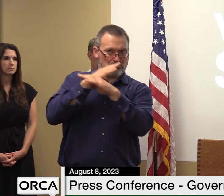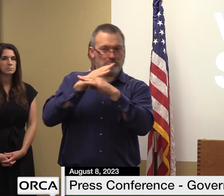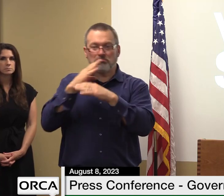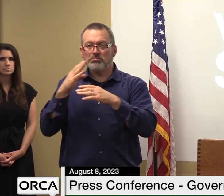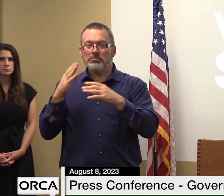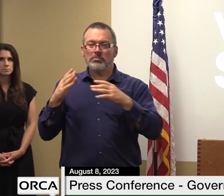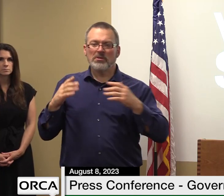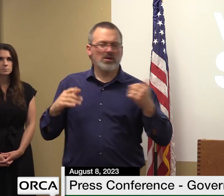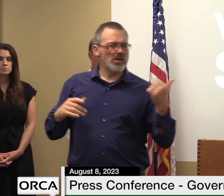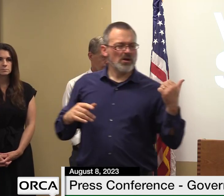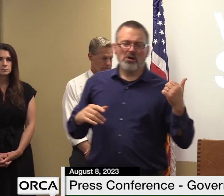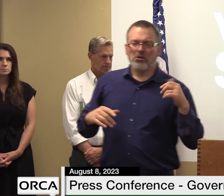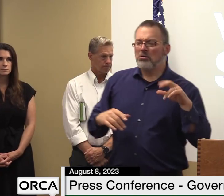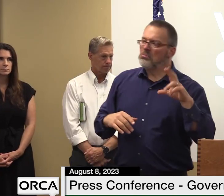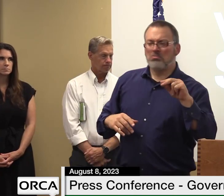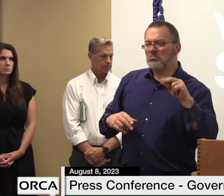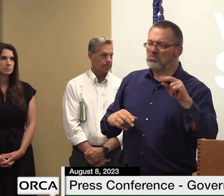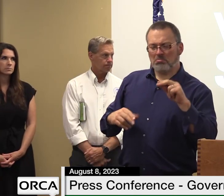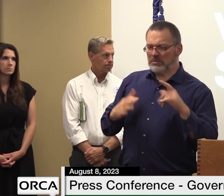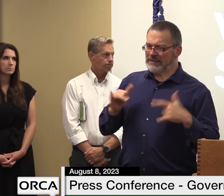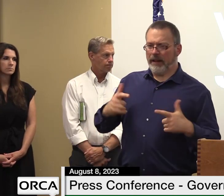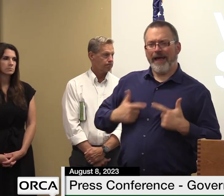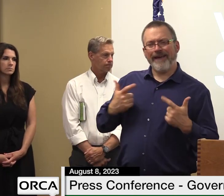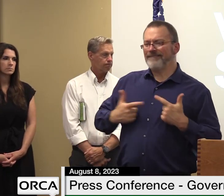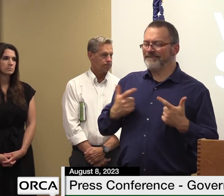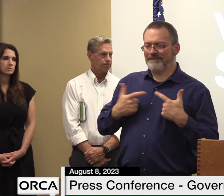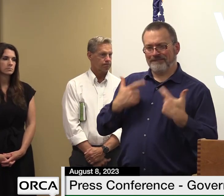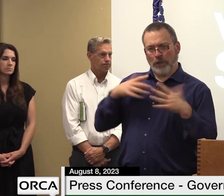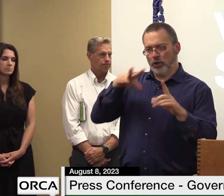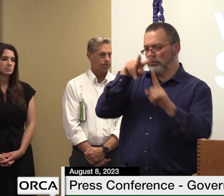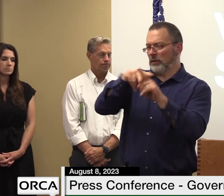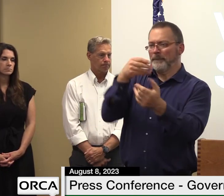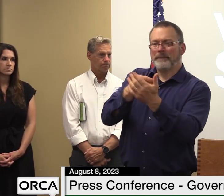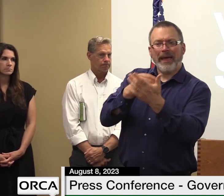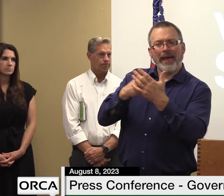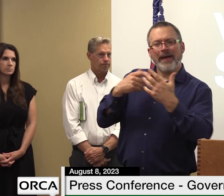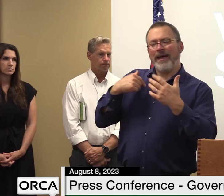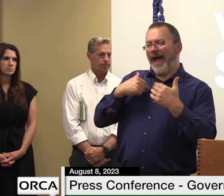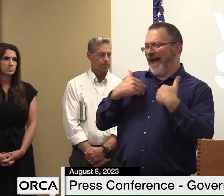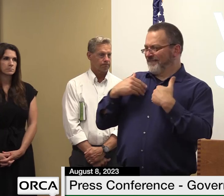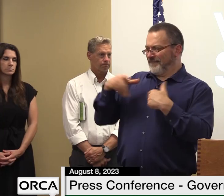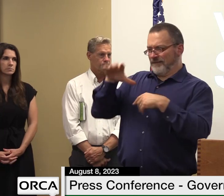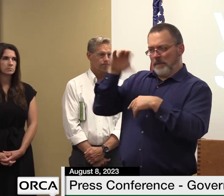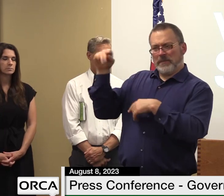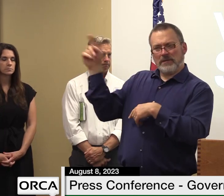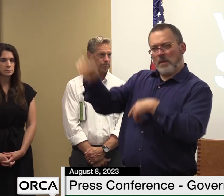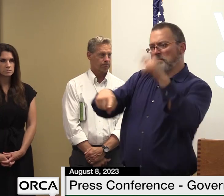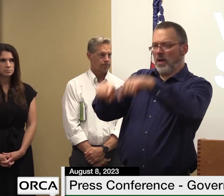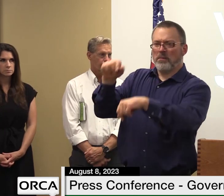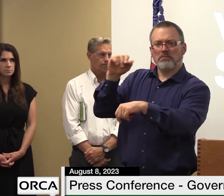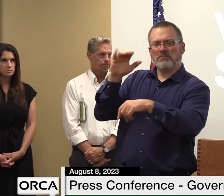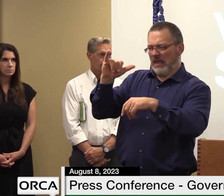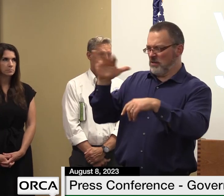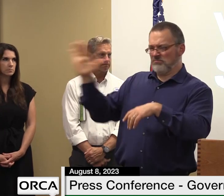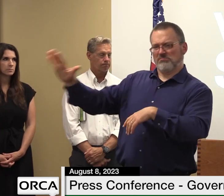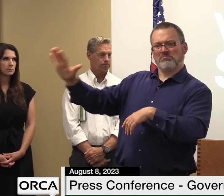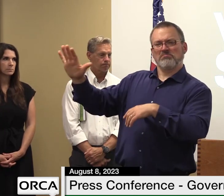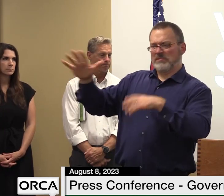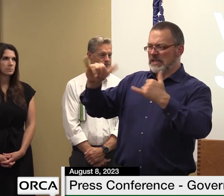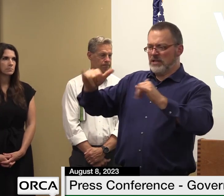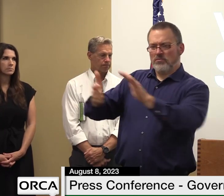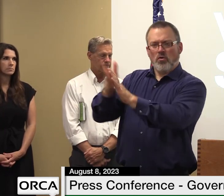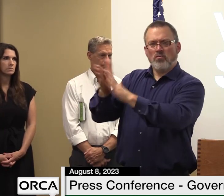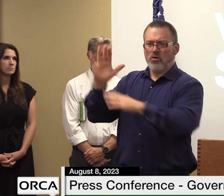different skills different labor force in that pretty specialized in that area so i